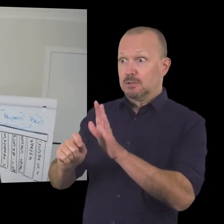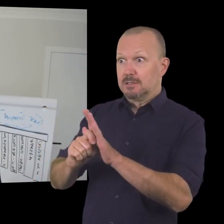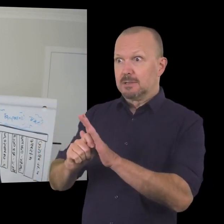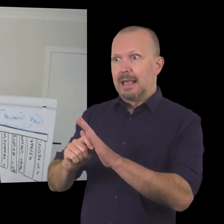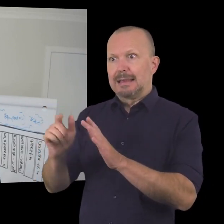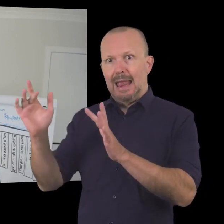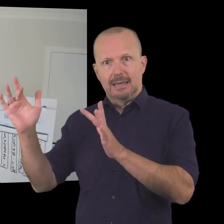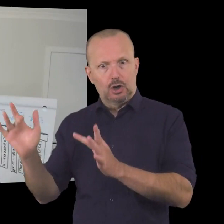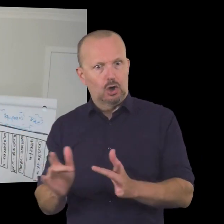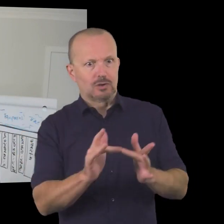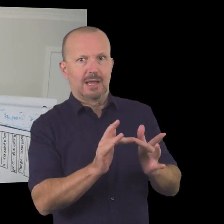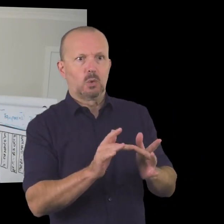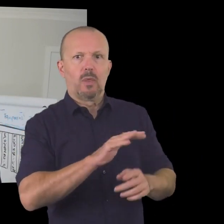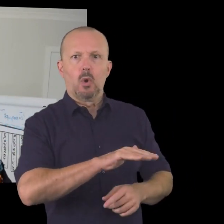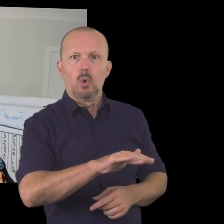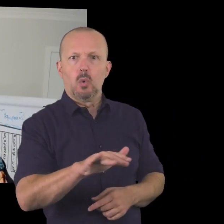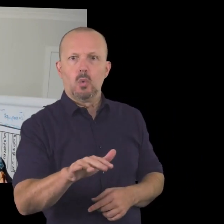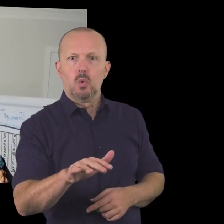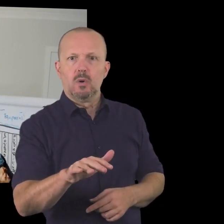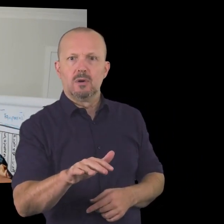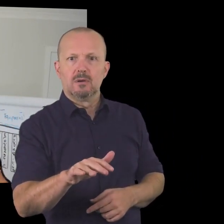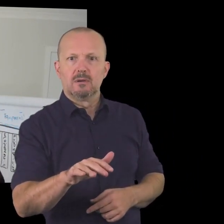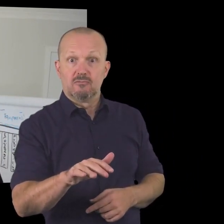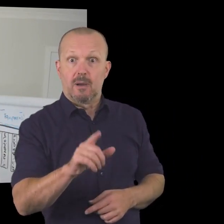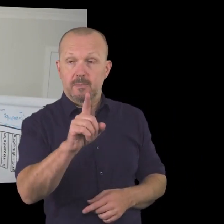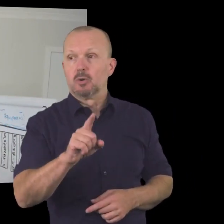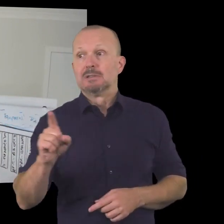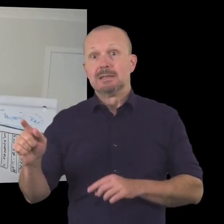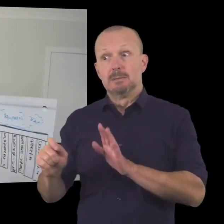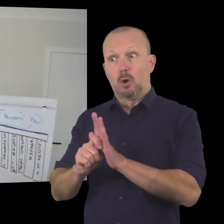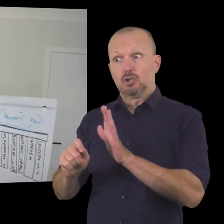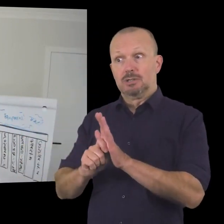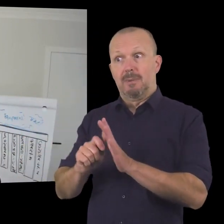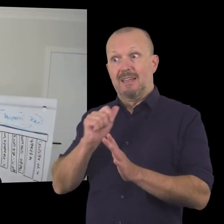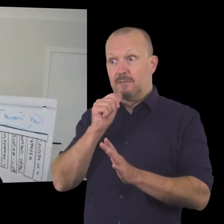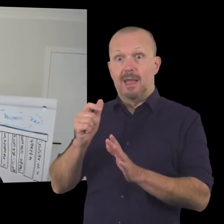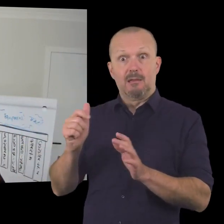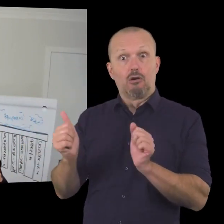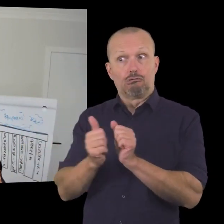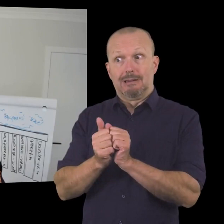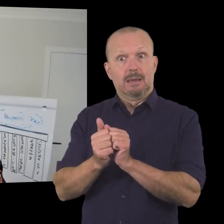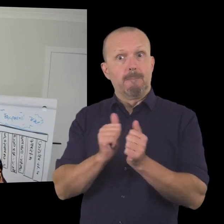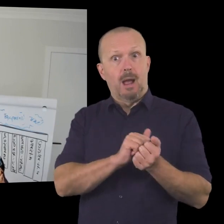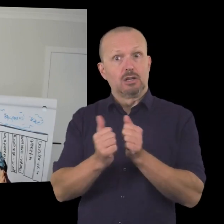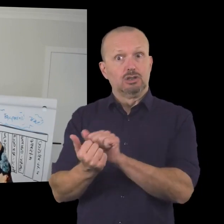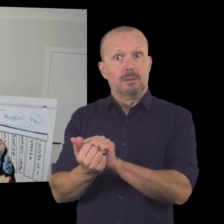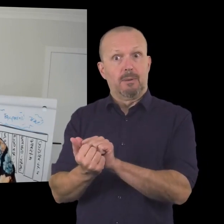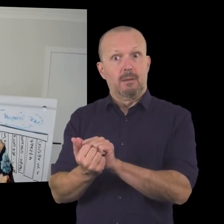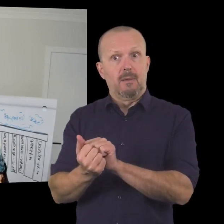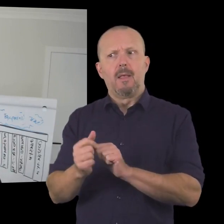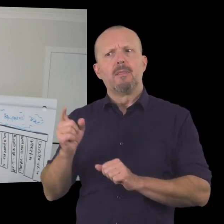put potential sponsors in touch with because what a sponsor is looking for when they enter into a sponsorship partnership